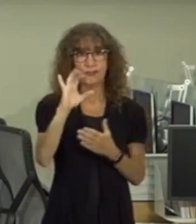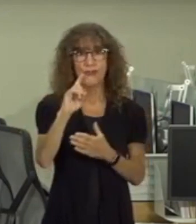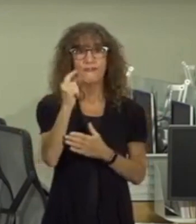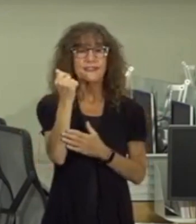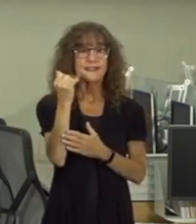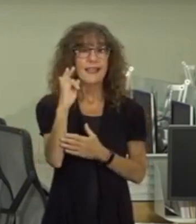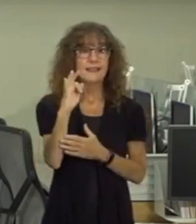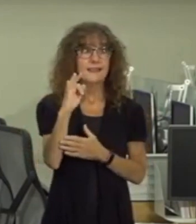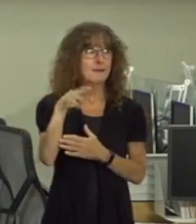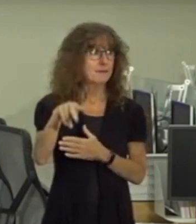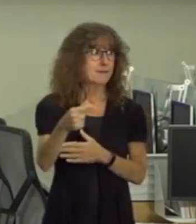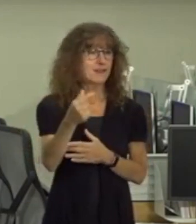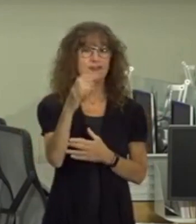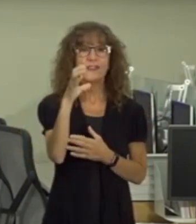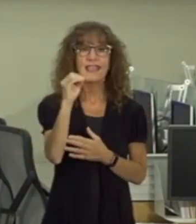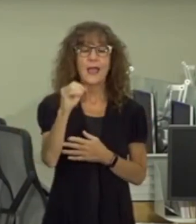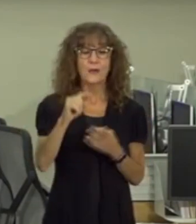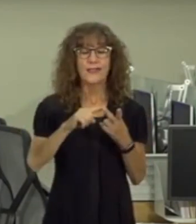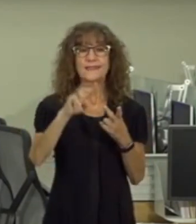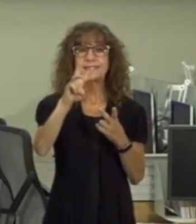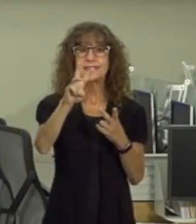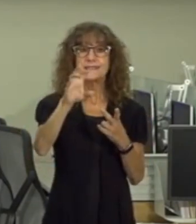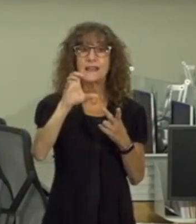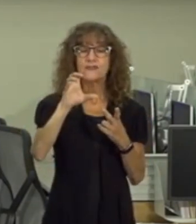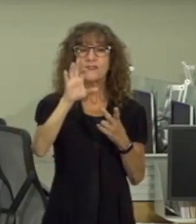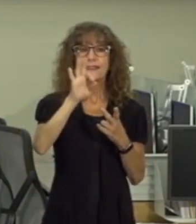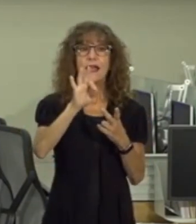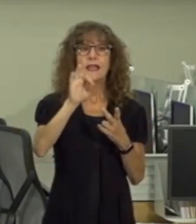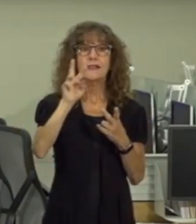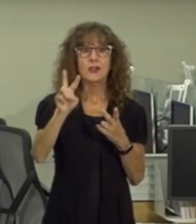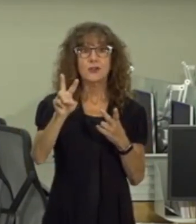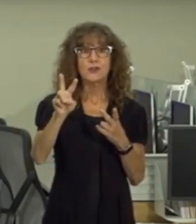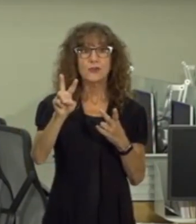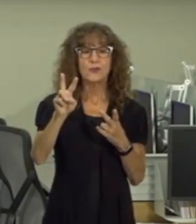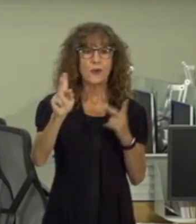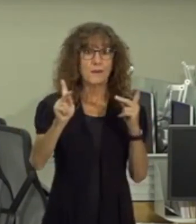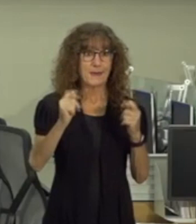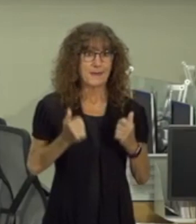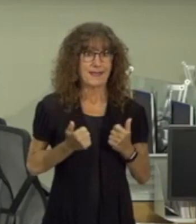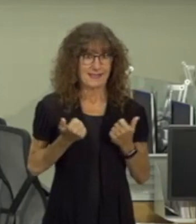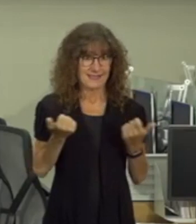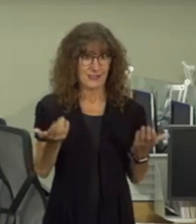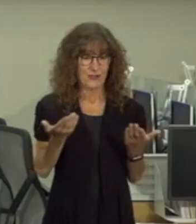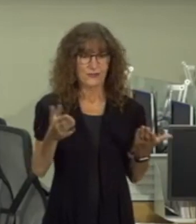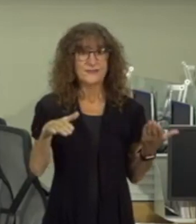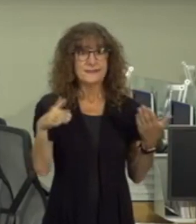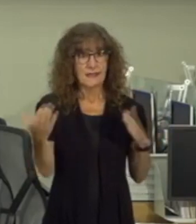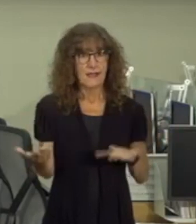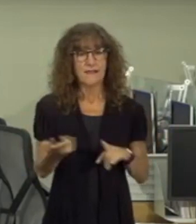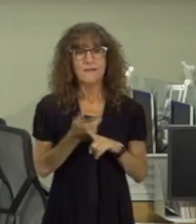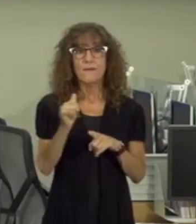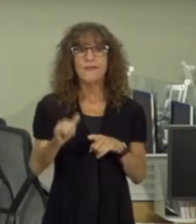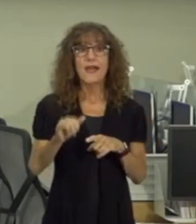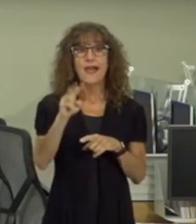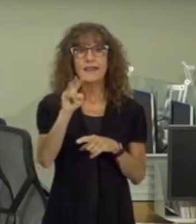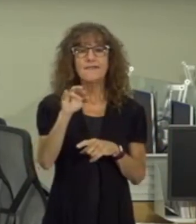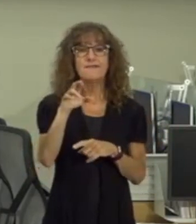in our county and six hundred and ninety two of our residents have lost their lives to this virus